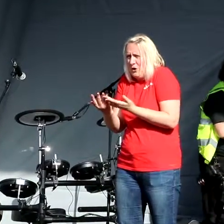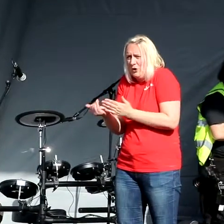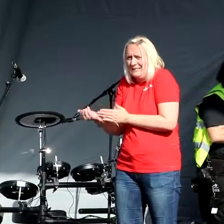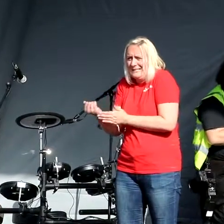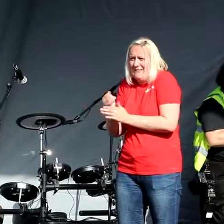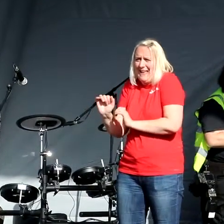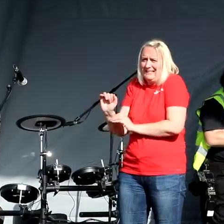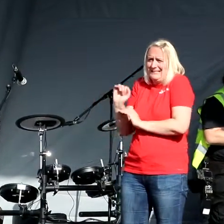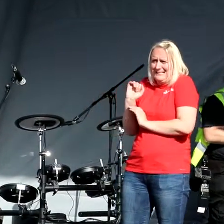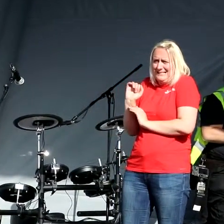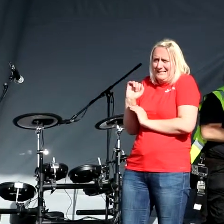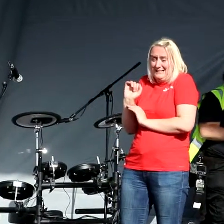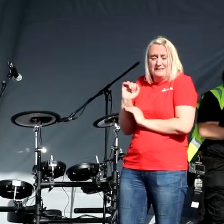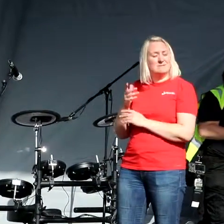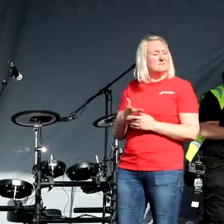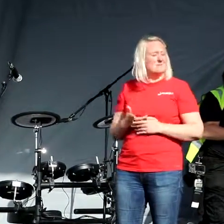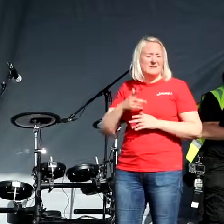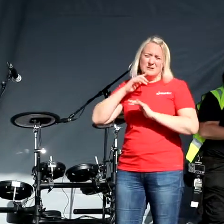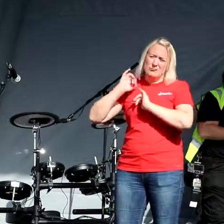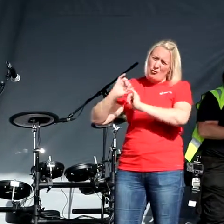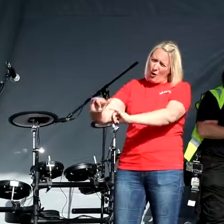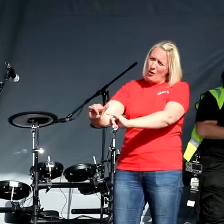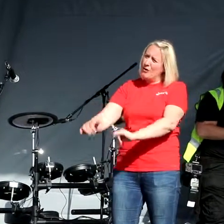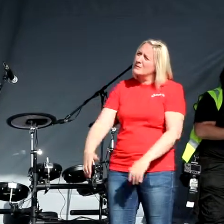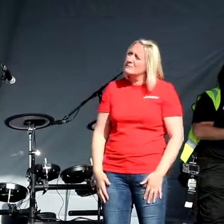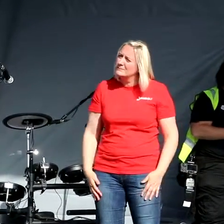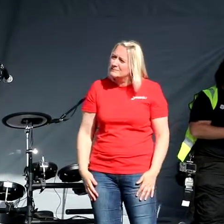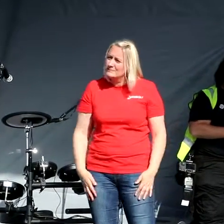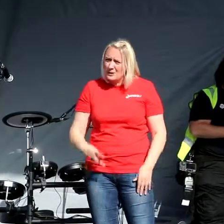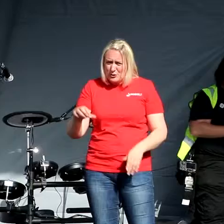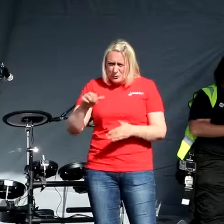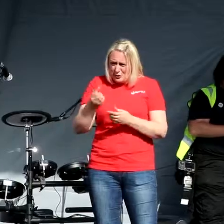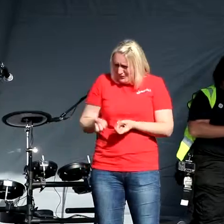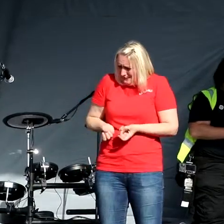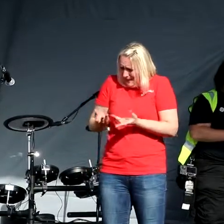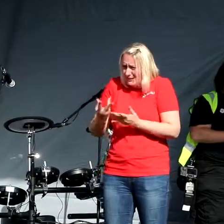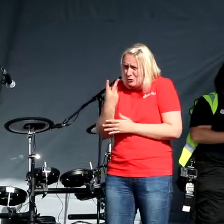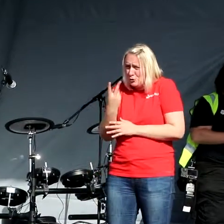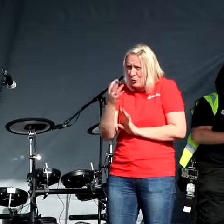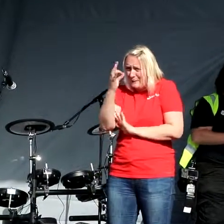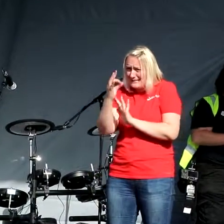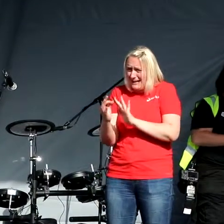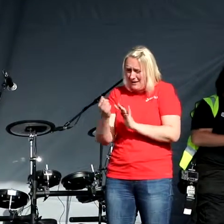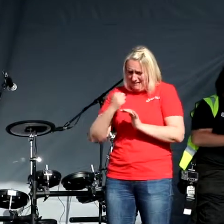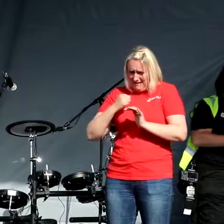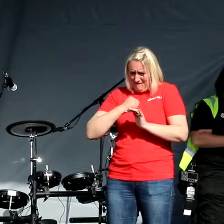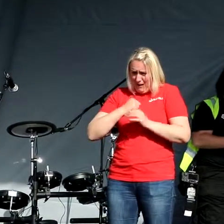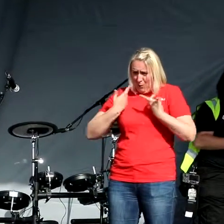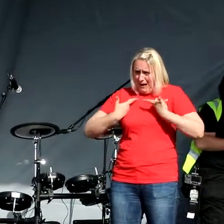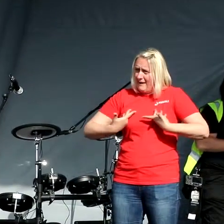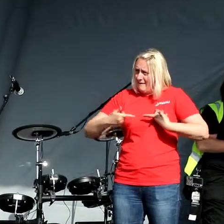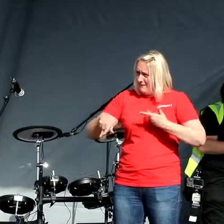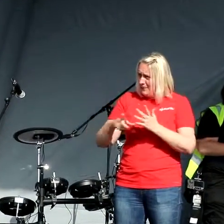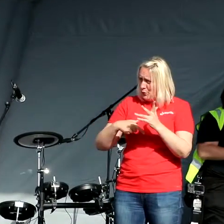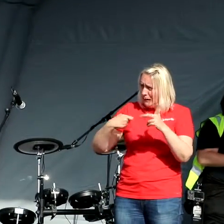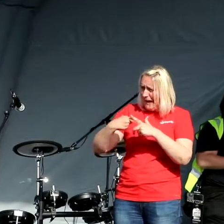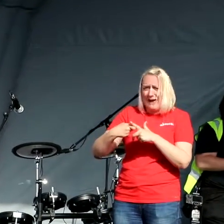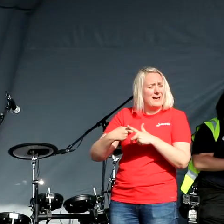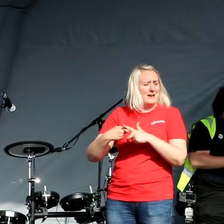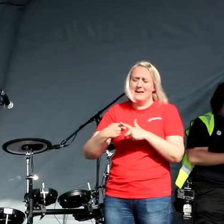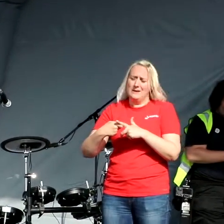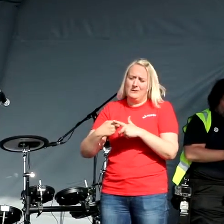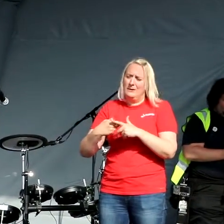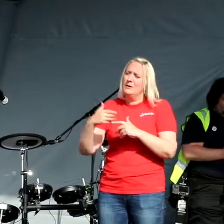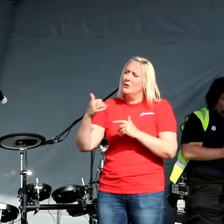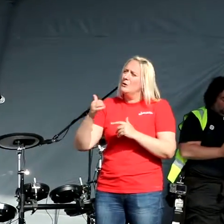I think that is wrong. I don't think we should be spending 2% of the wealth of this country on defence. We should